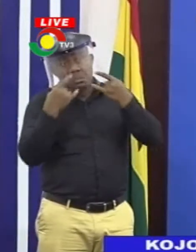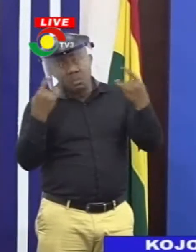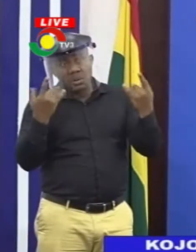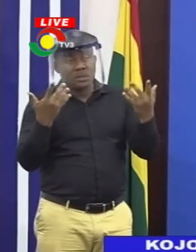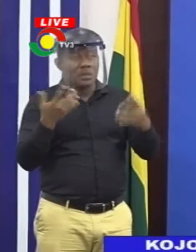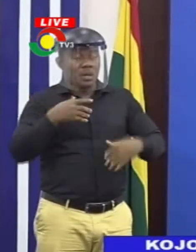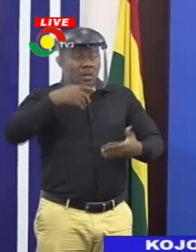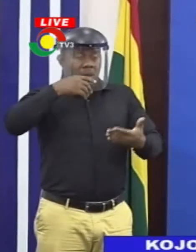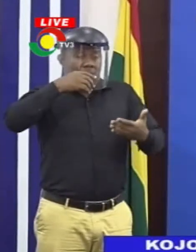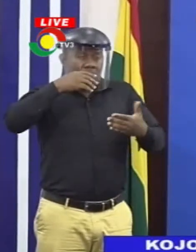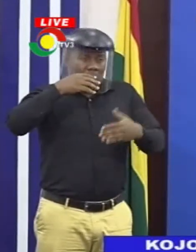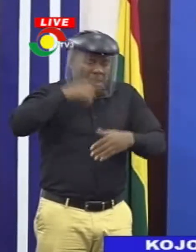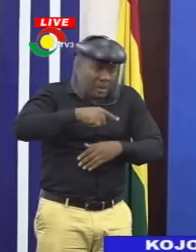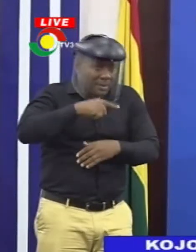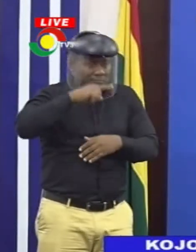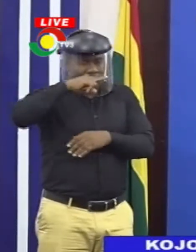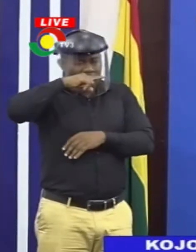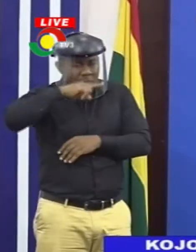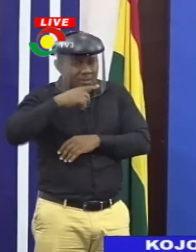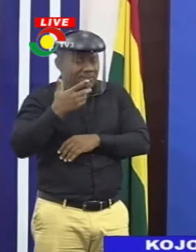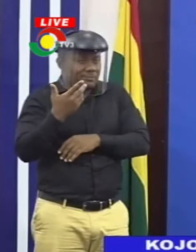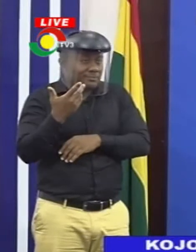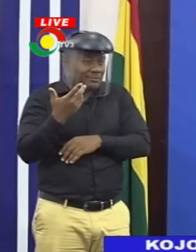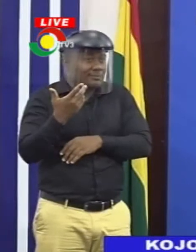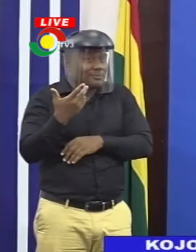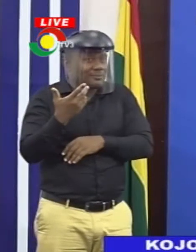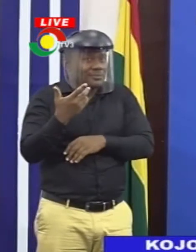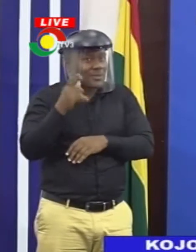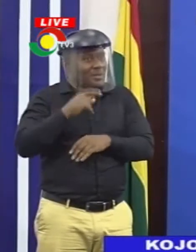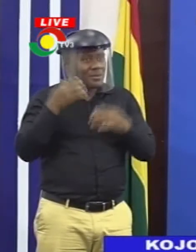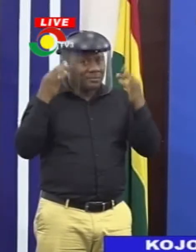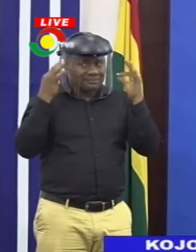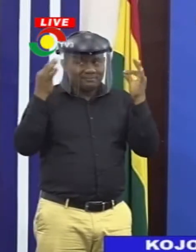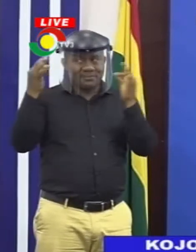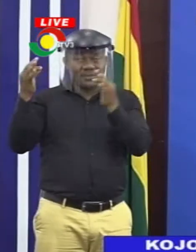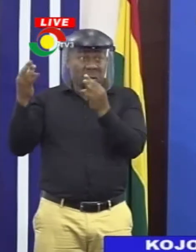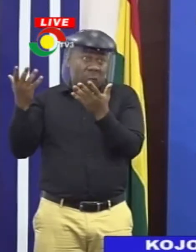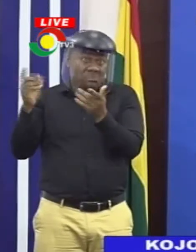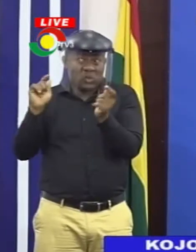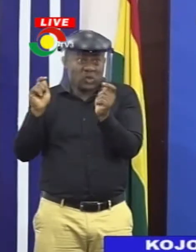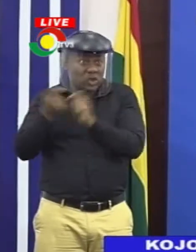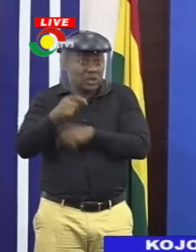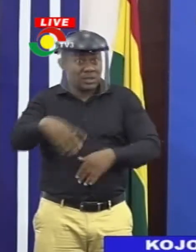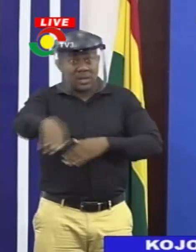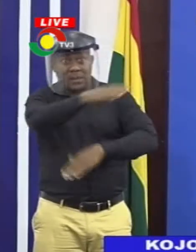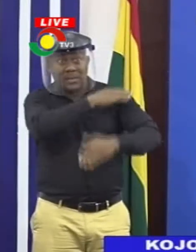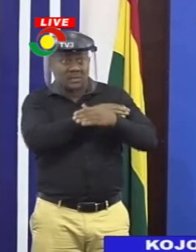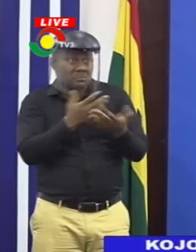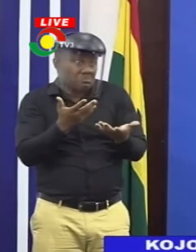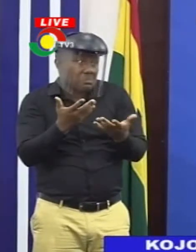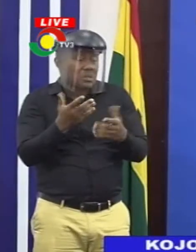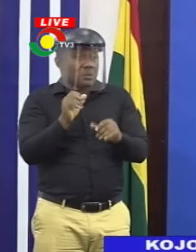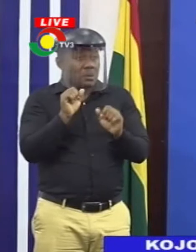probably sneeze or they have anything. You just have to probably change the material and make sure that you are wearing the one that